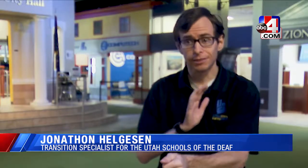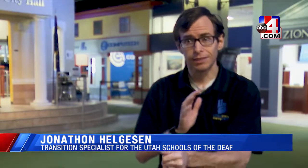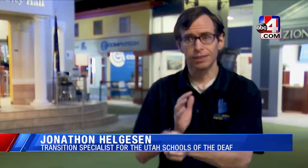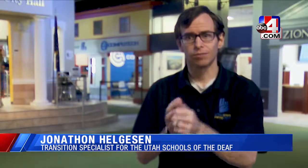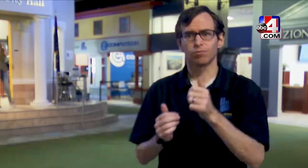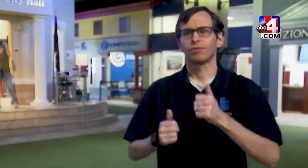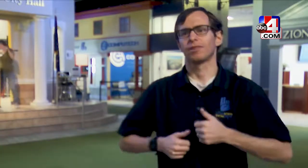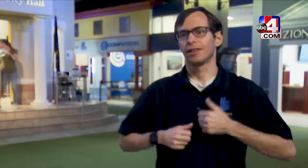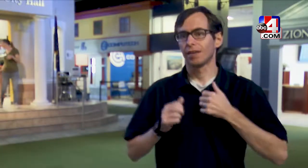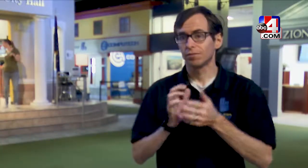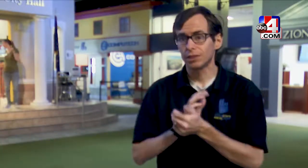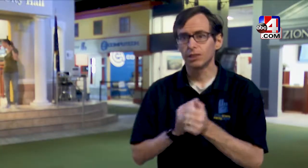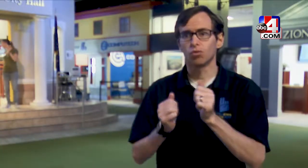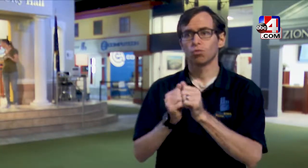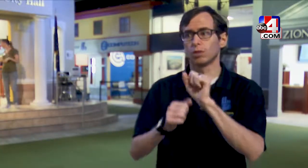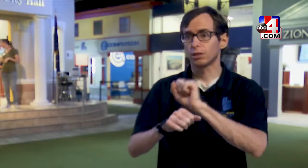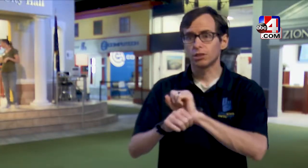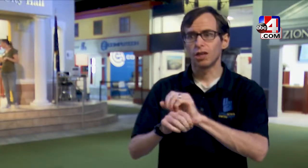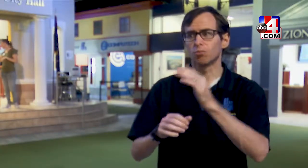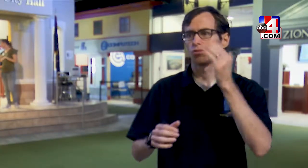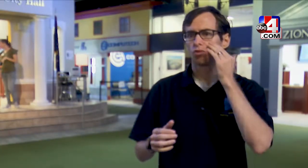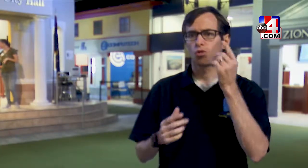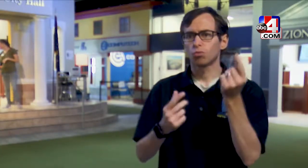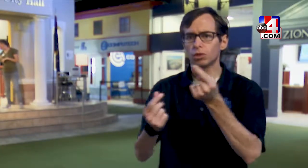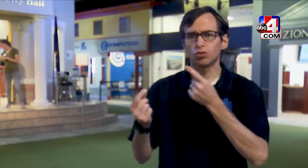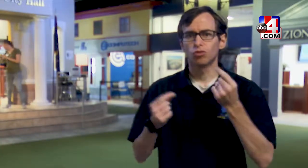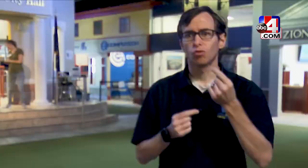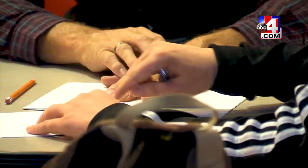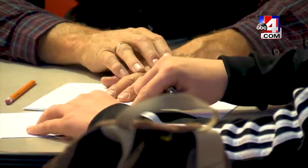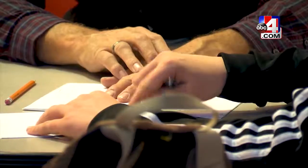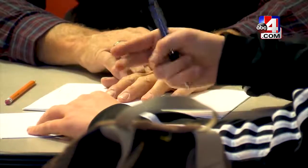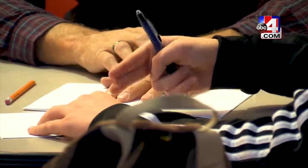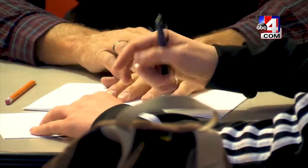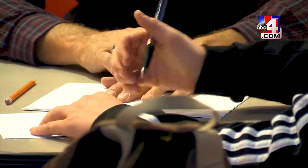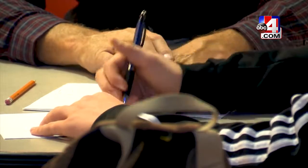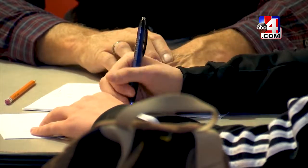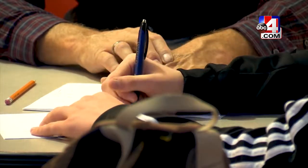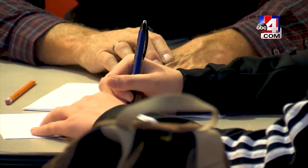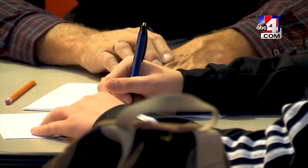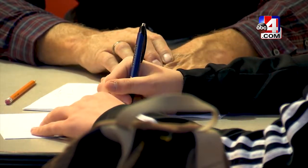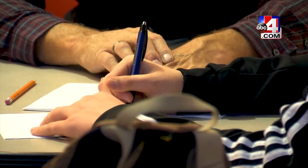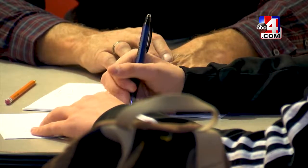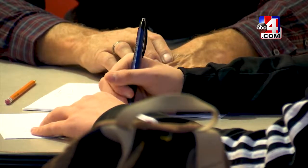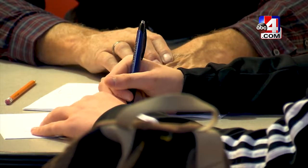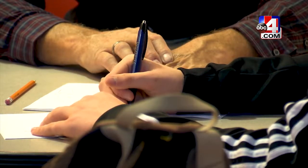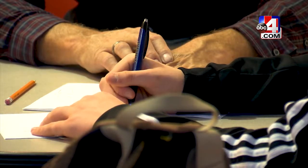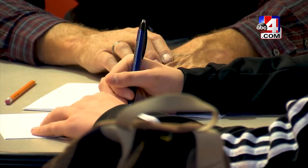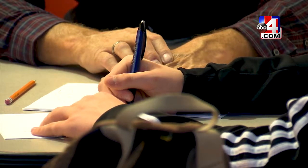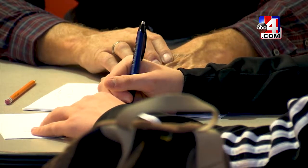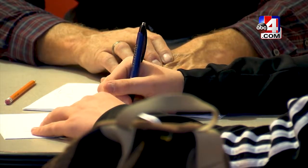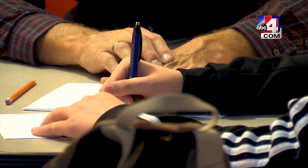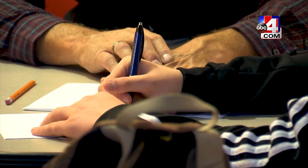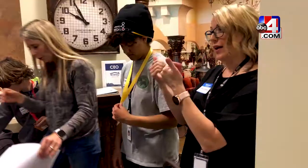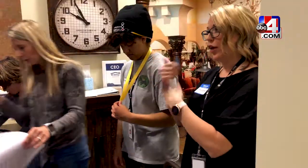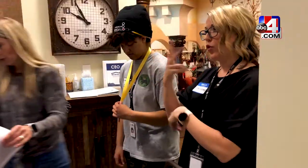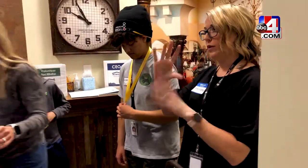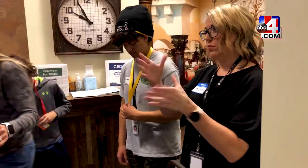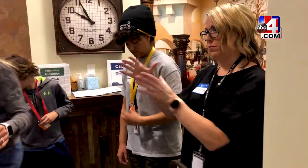to life skills, job skills, know what to do in the future. Each activity throughout Deaf Town is in the students' first language, American Psi